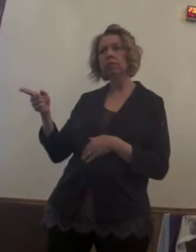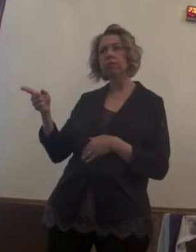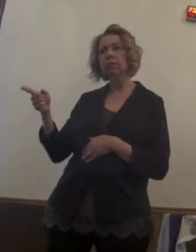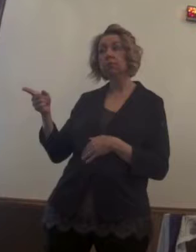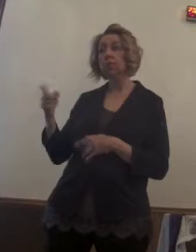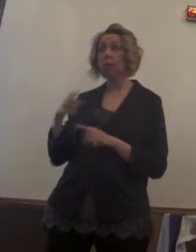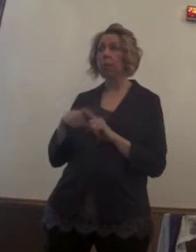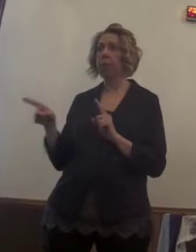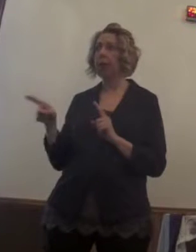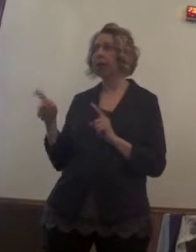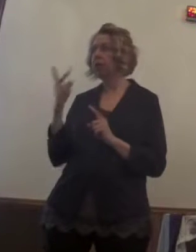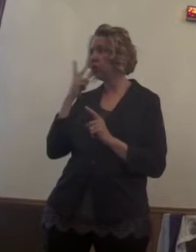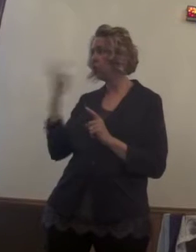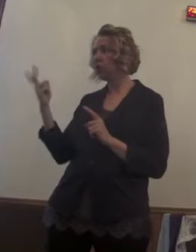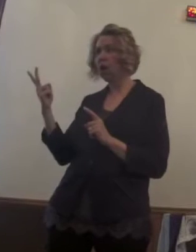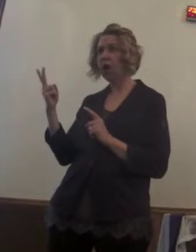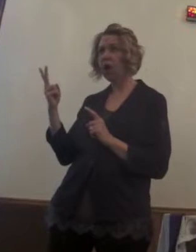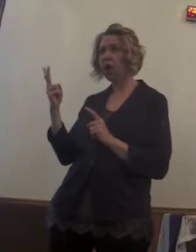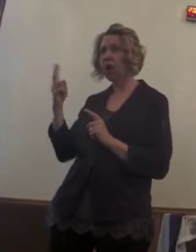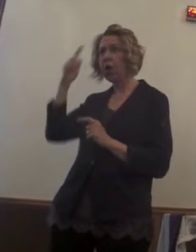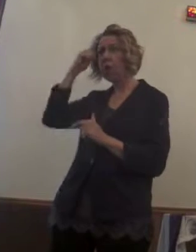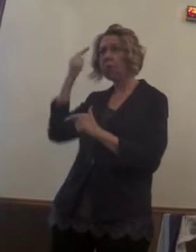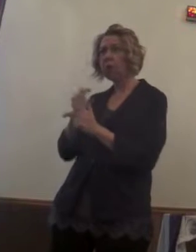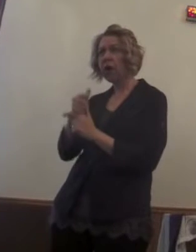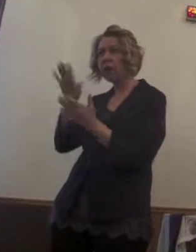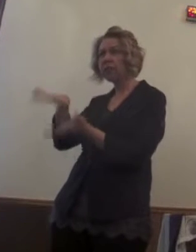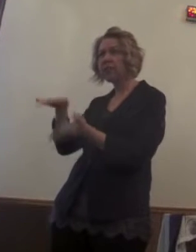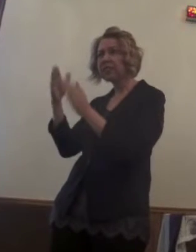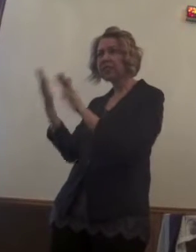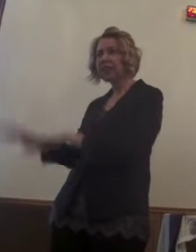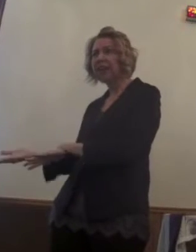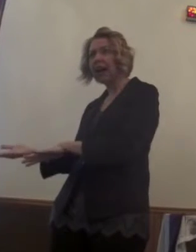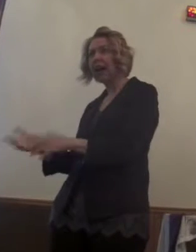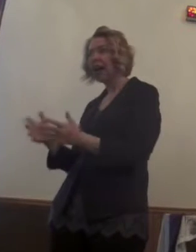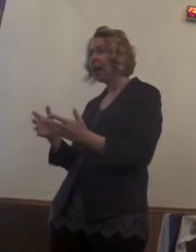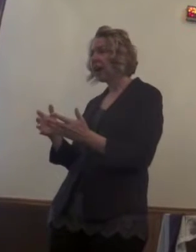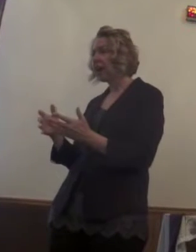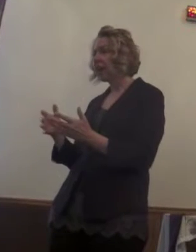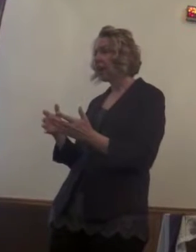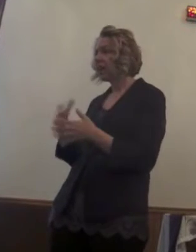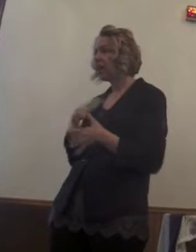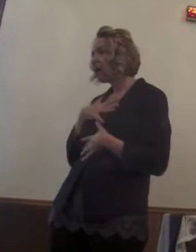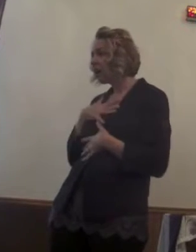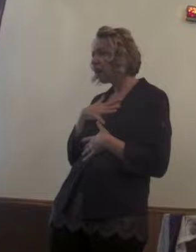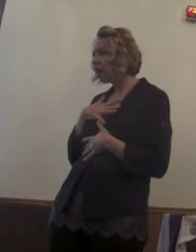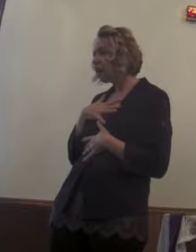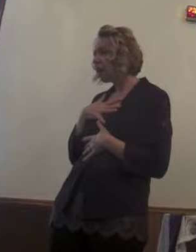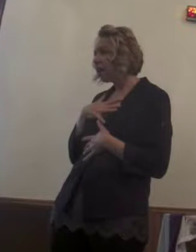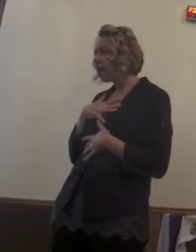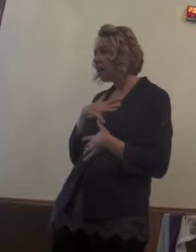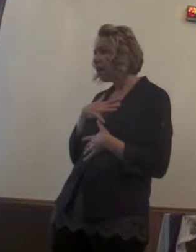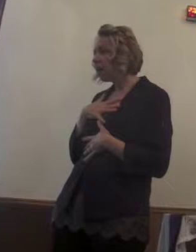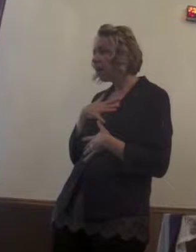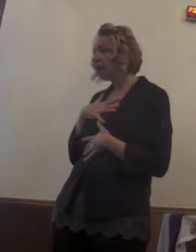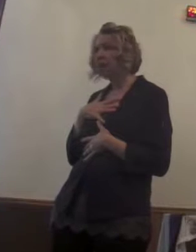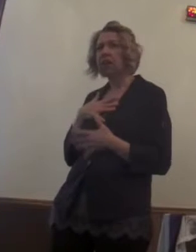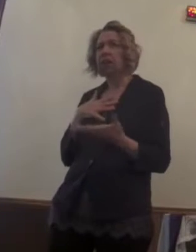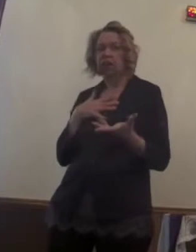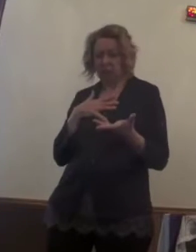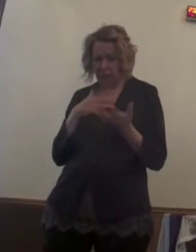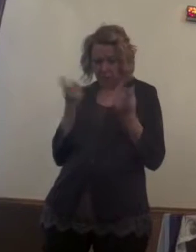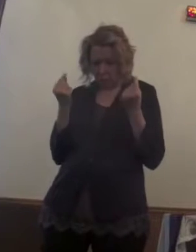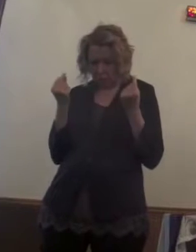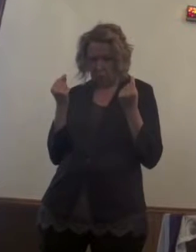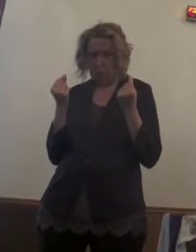when they were confronted with that brutality and that ugliness of sin, they just didn't know how to deal with it.